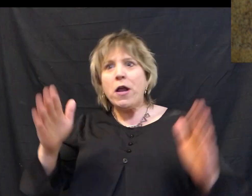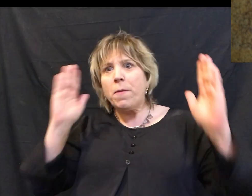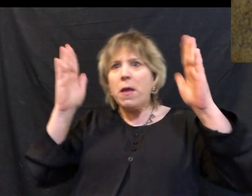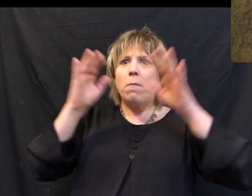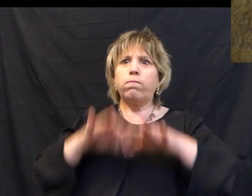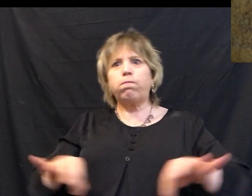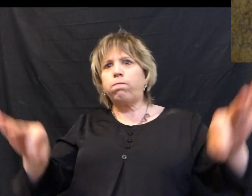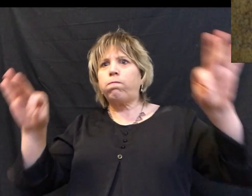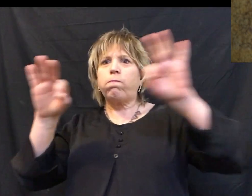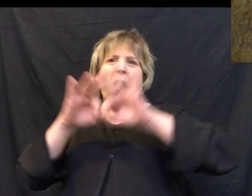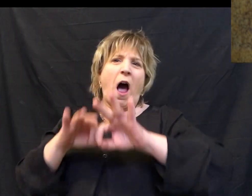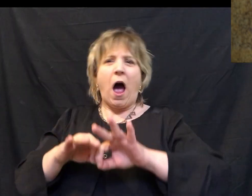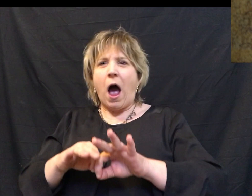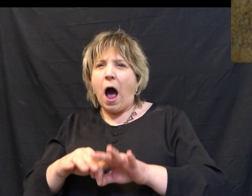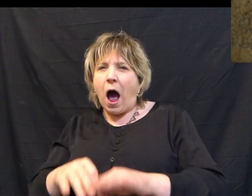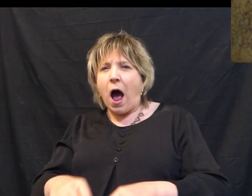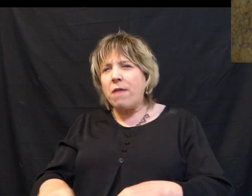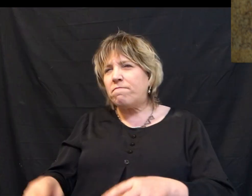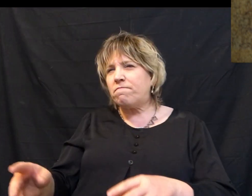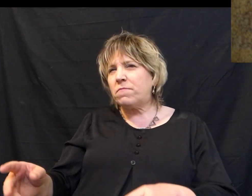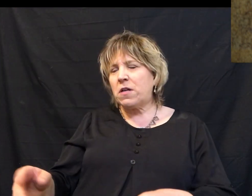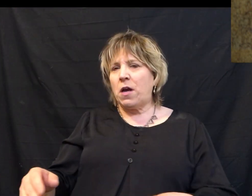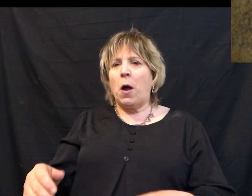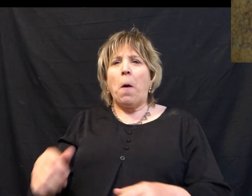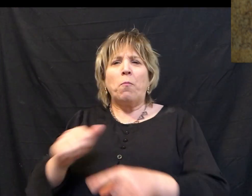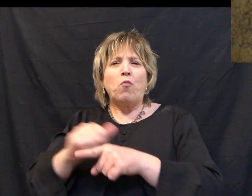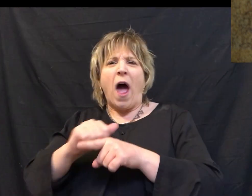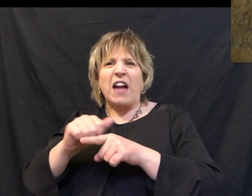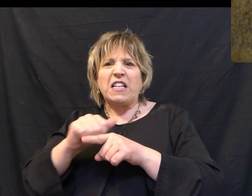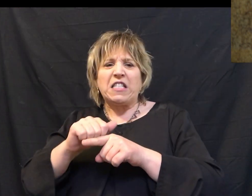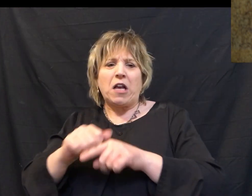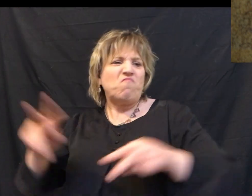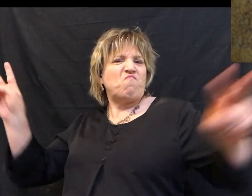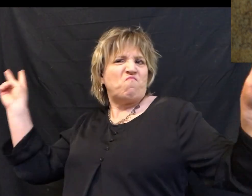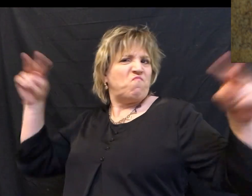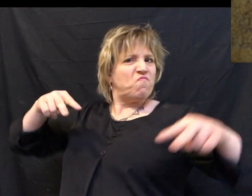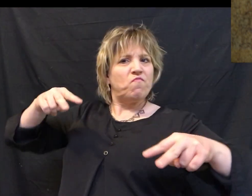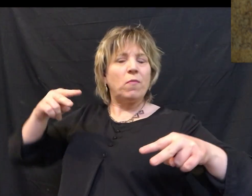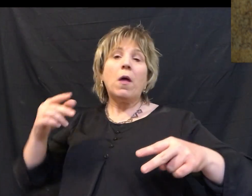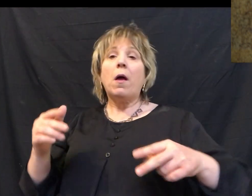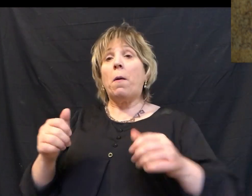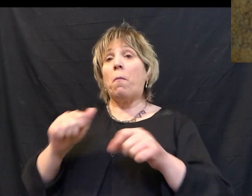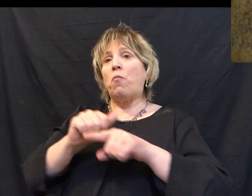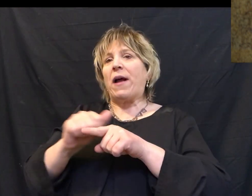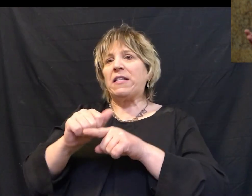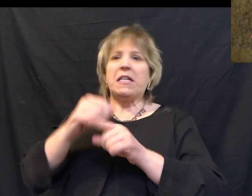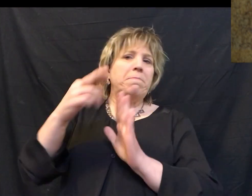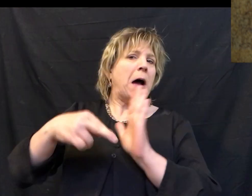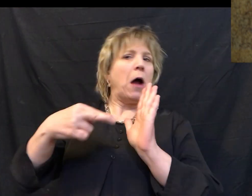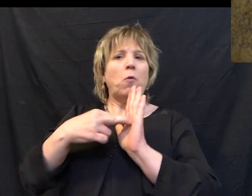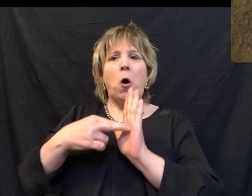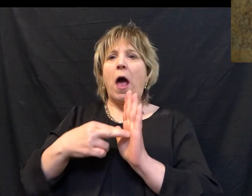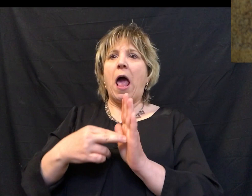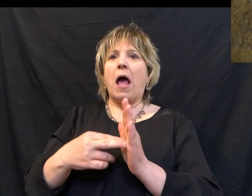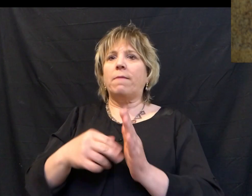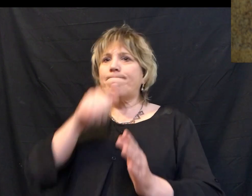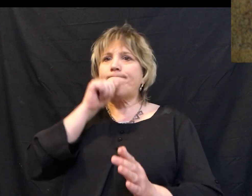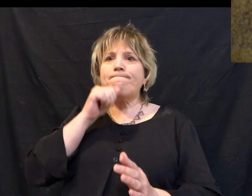going to be the main event. And I'm brushing up on looking down while working on my roar. And I just can't wait to be king.